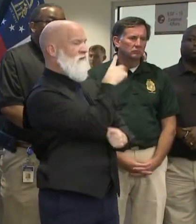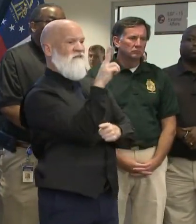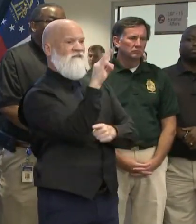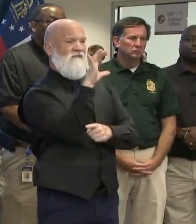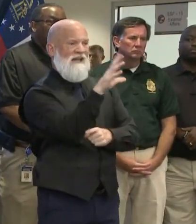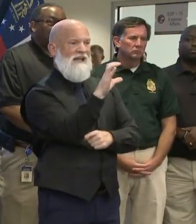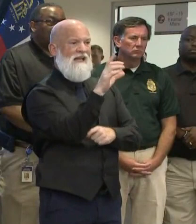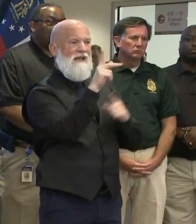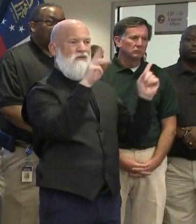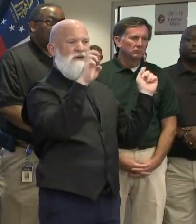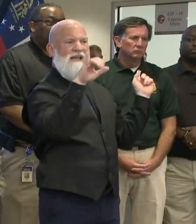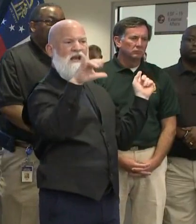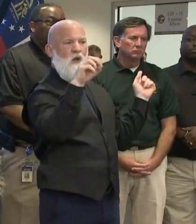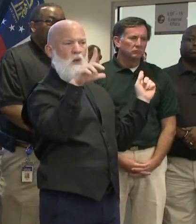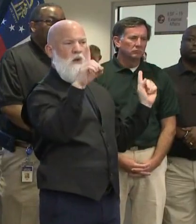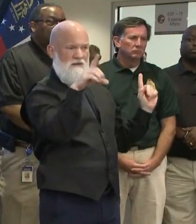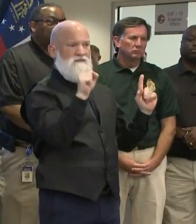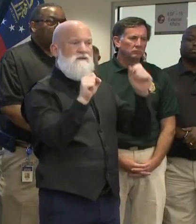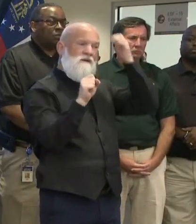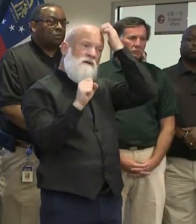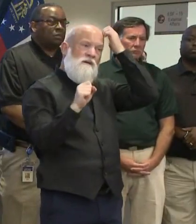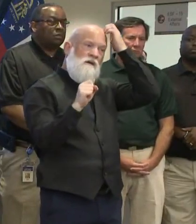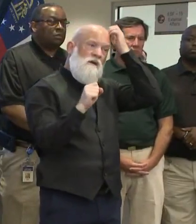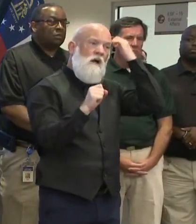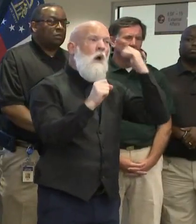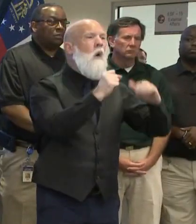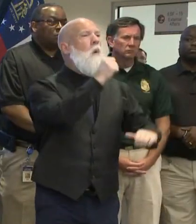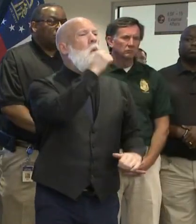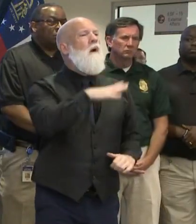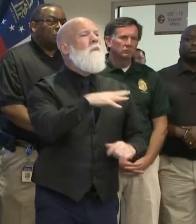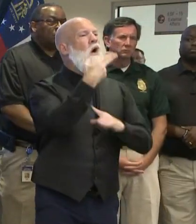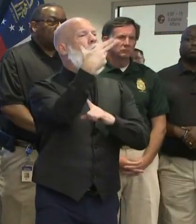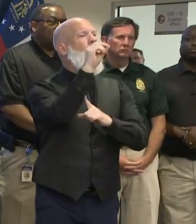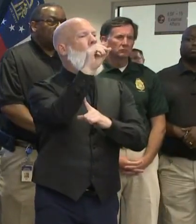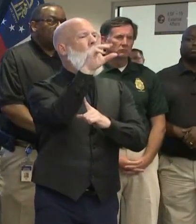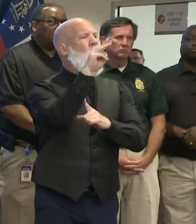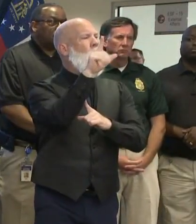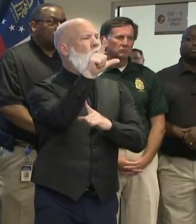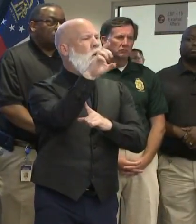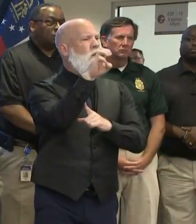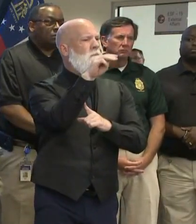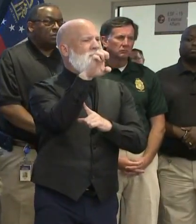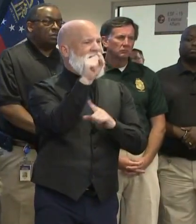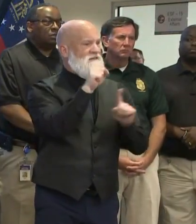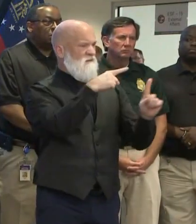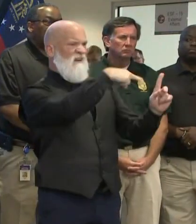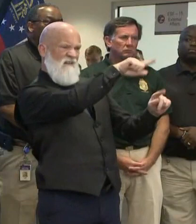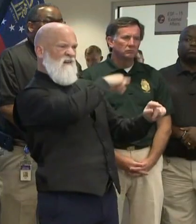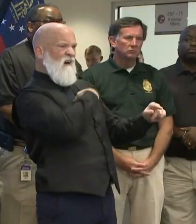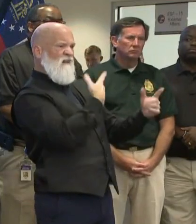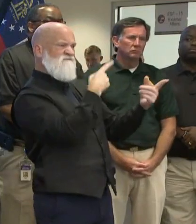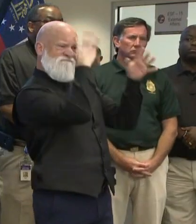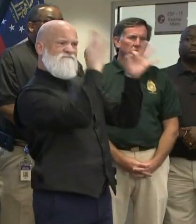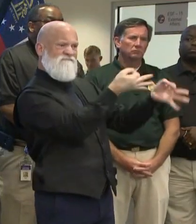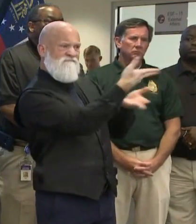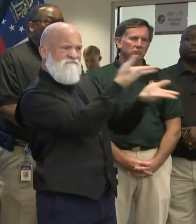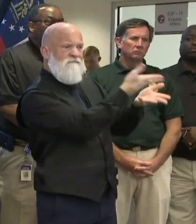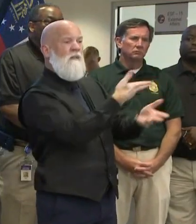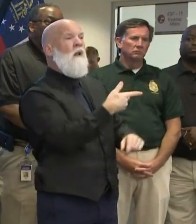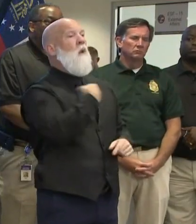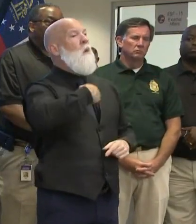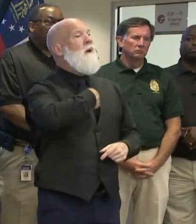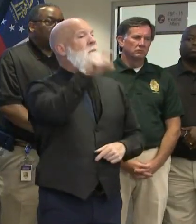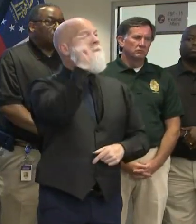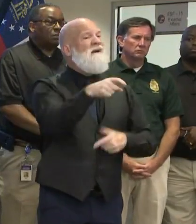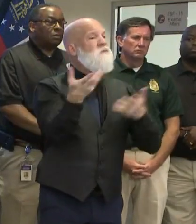will do. But we have to have people follow the law, and when they don't, it puts us in a bad spot.